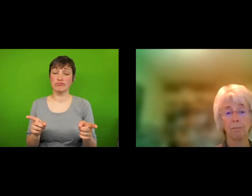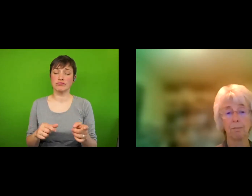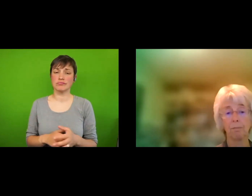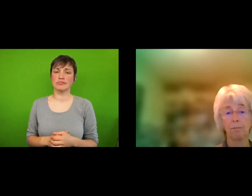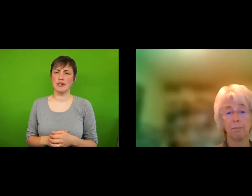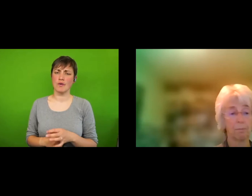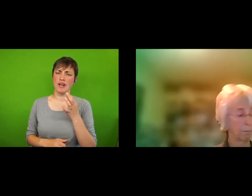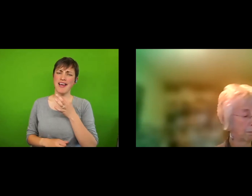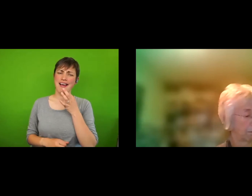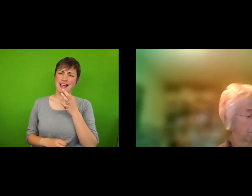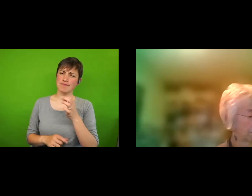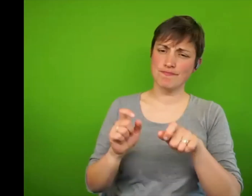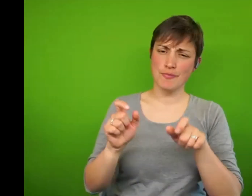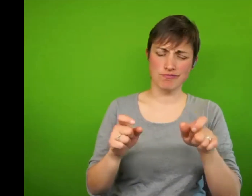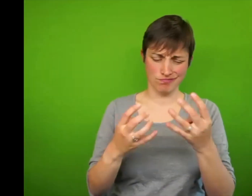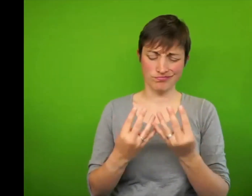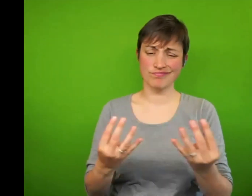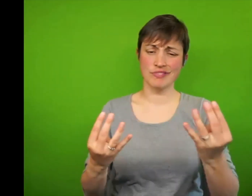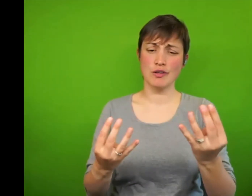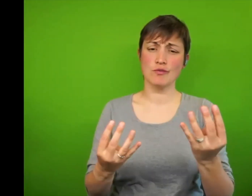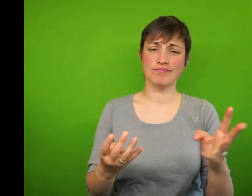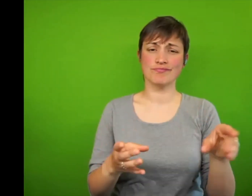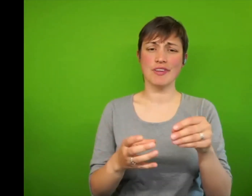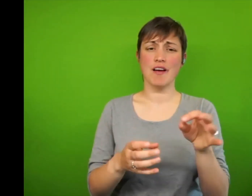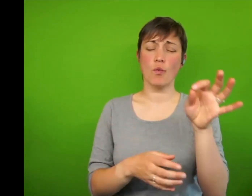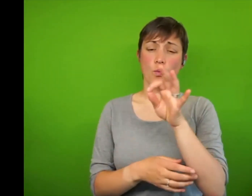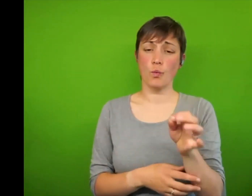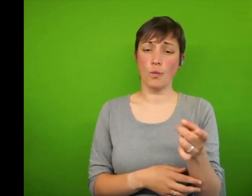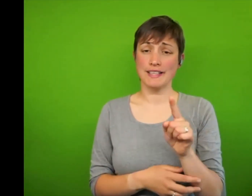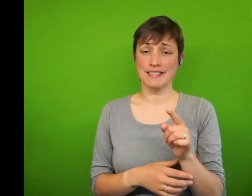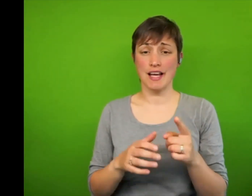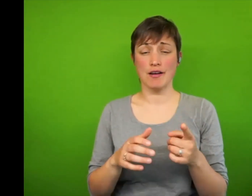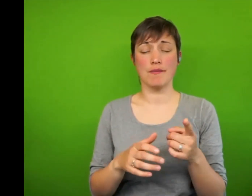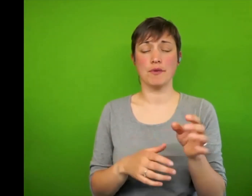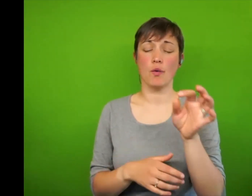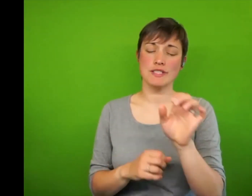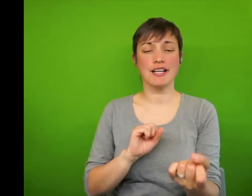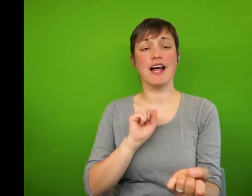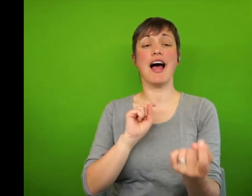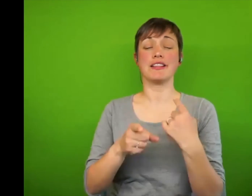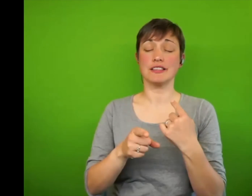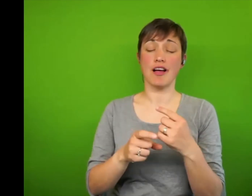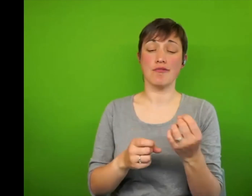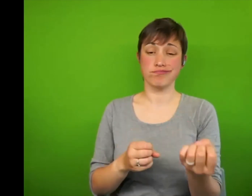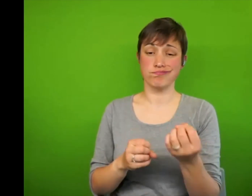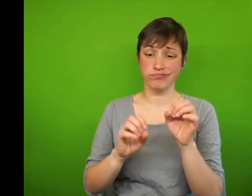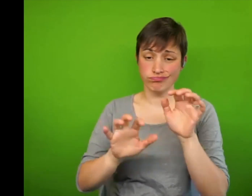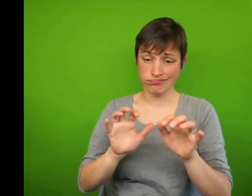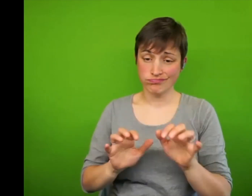questions in the Q&A box and I will then moderate those as they come in.